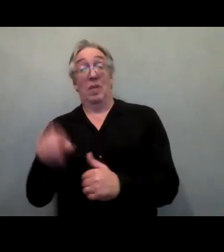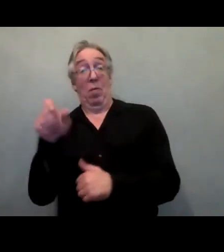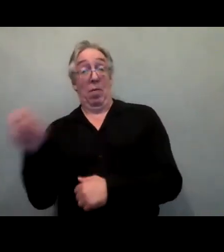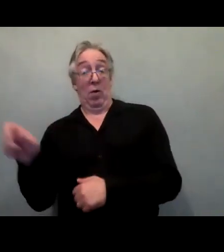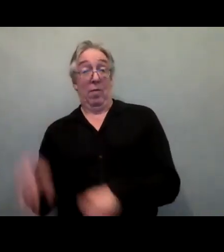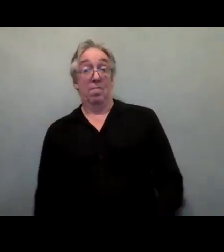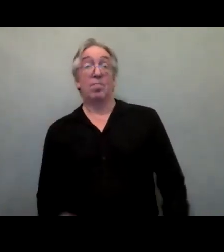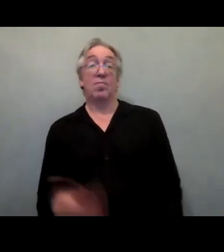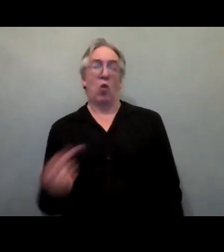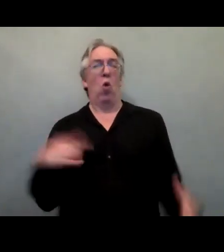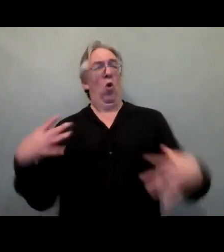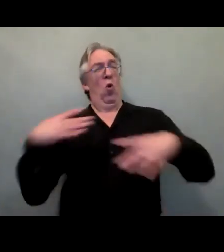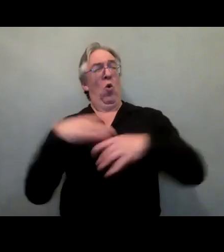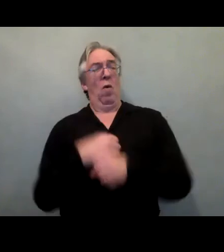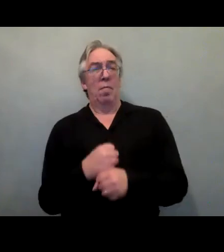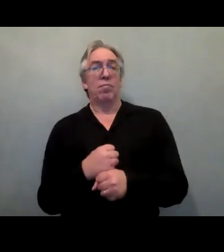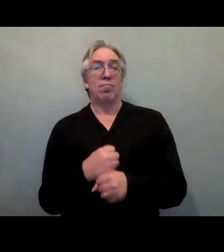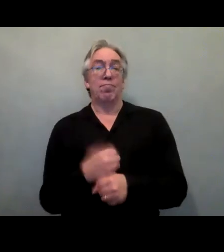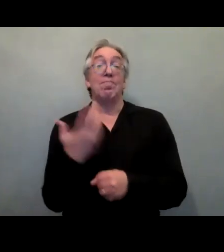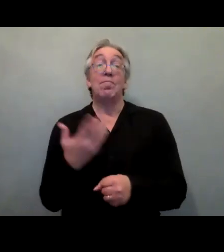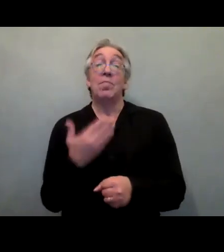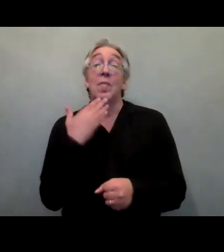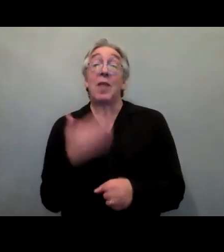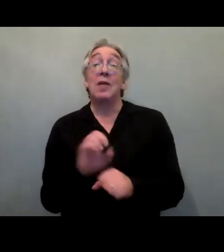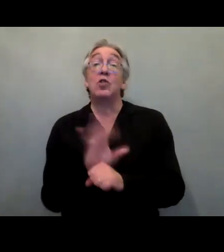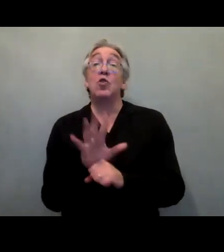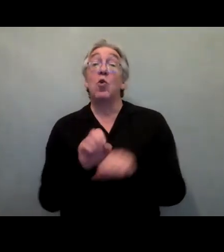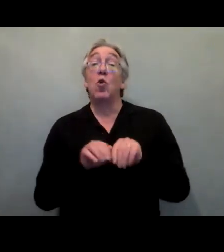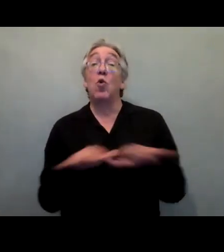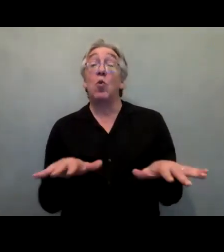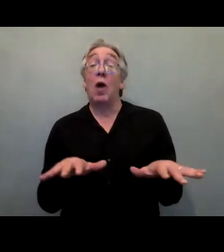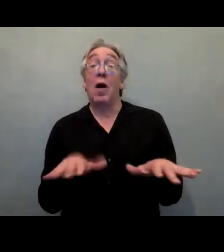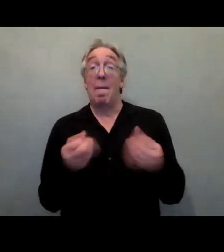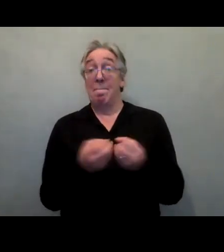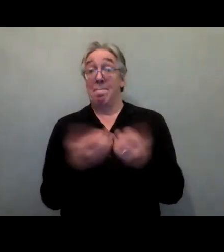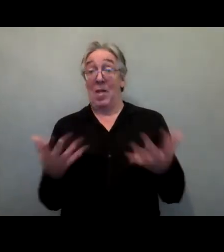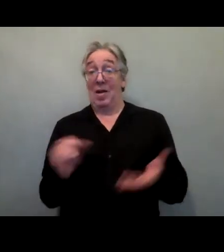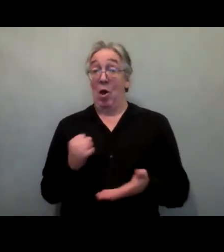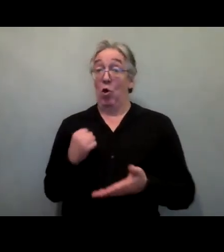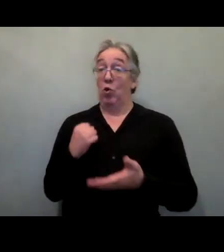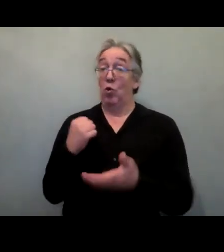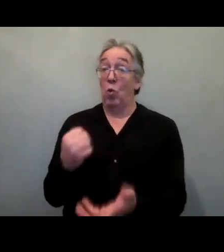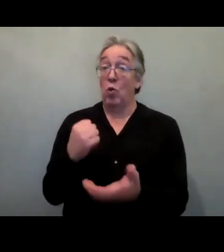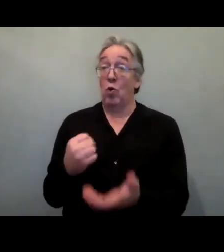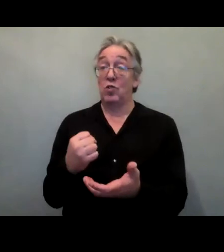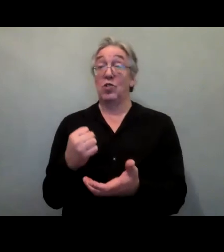agencies to revisit their strategies and portfolios for the next year and the following years. Let's